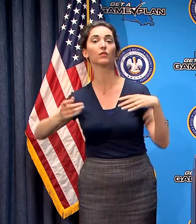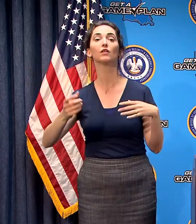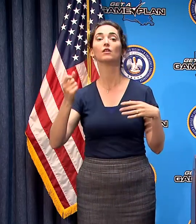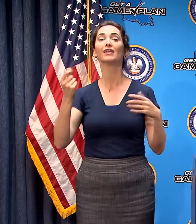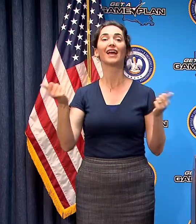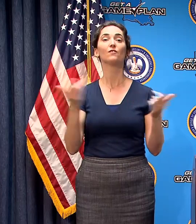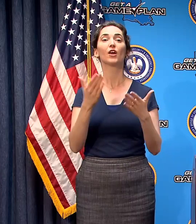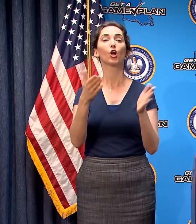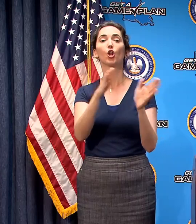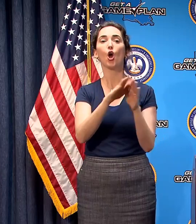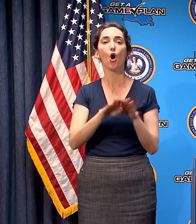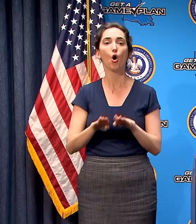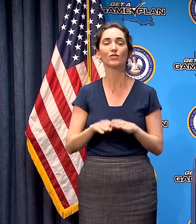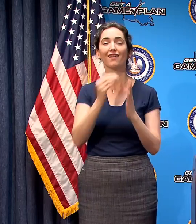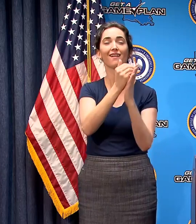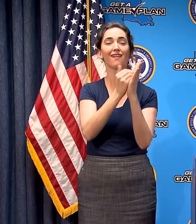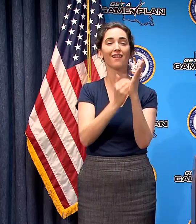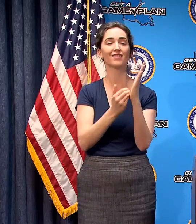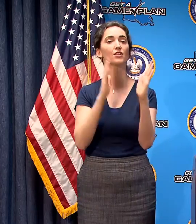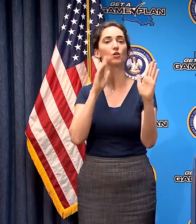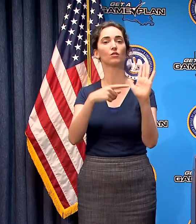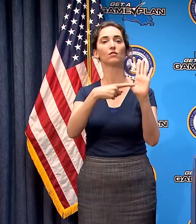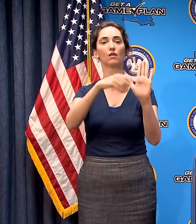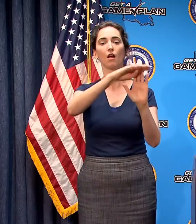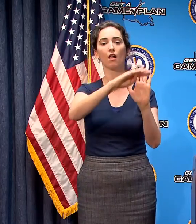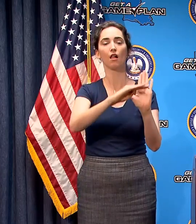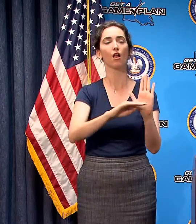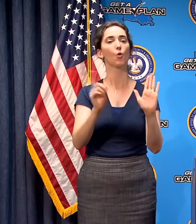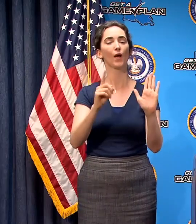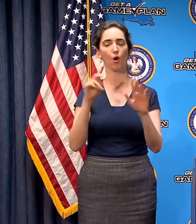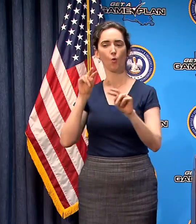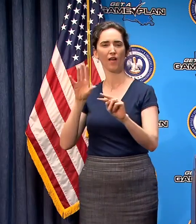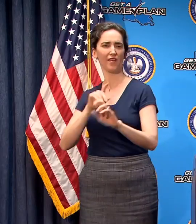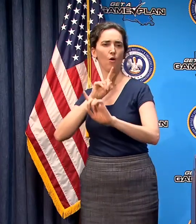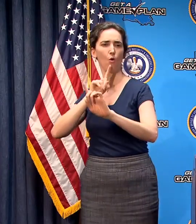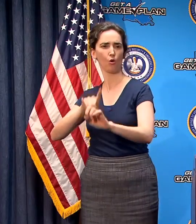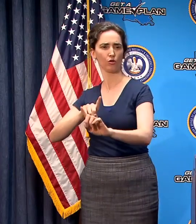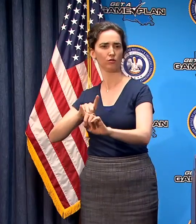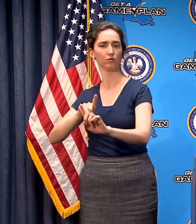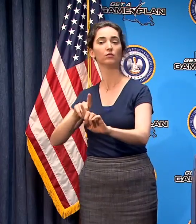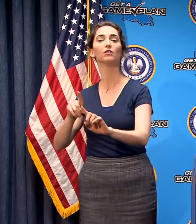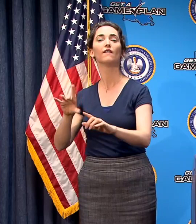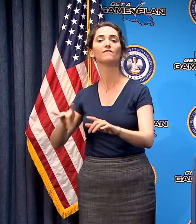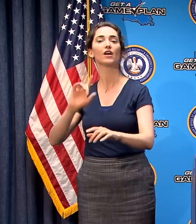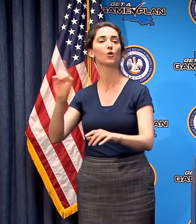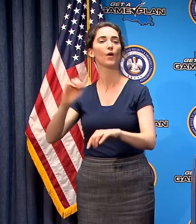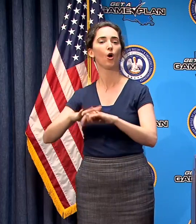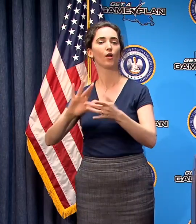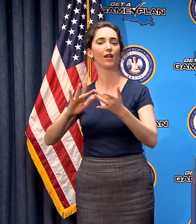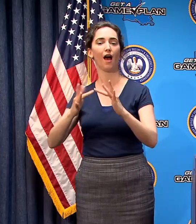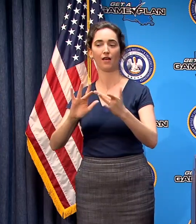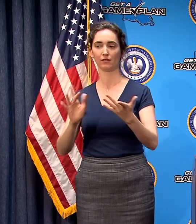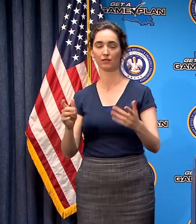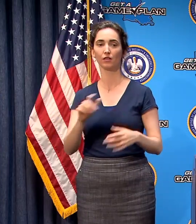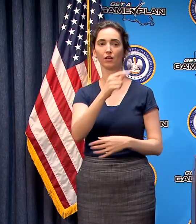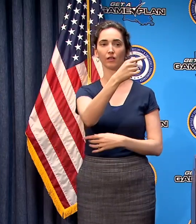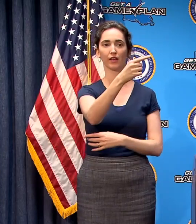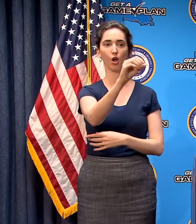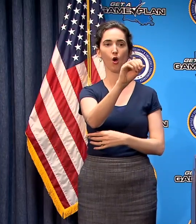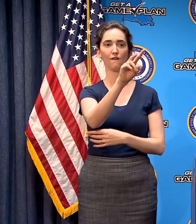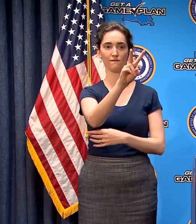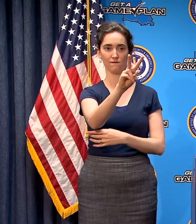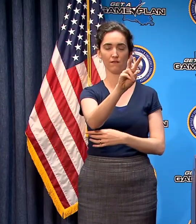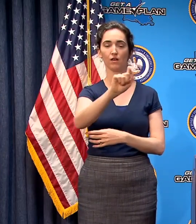closed and what may remain open I will refer you to the order itself which is available online at gov